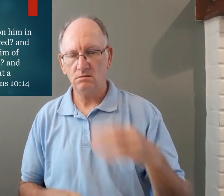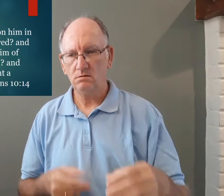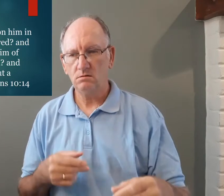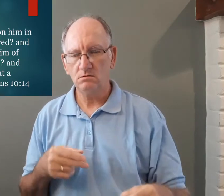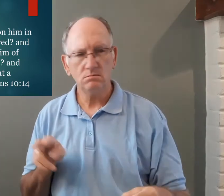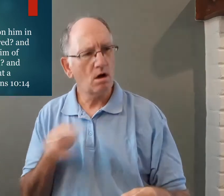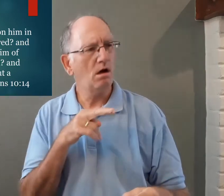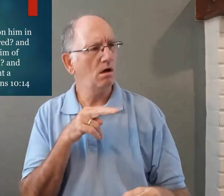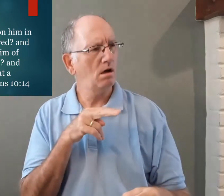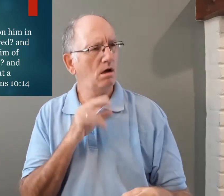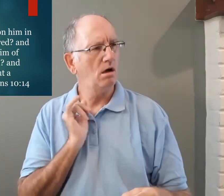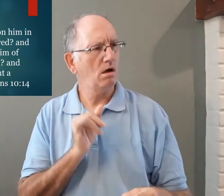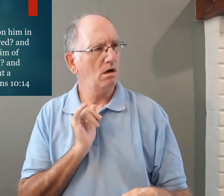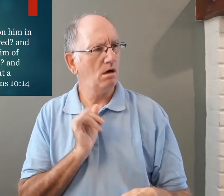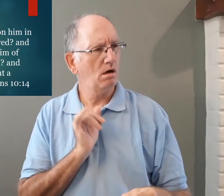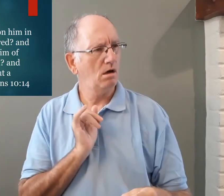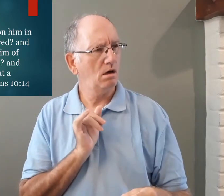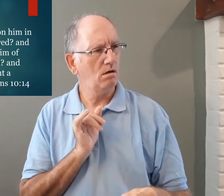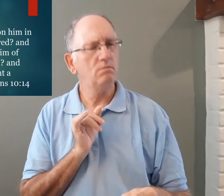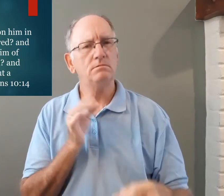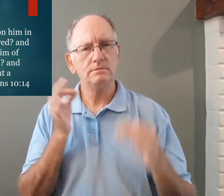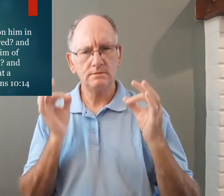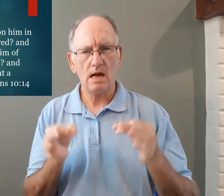but no one told them anything but if someone tells them